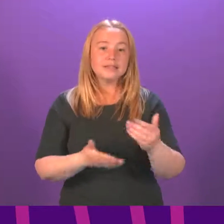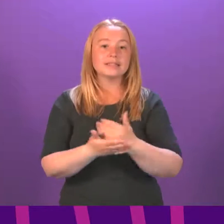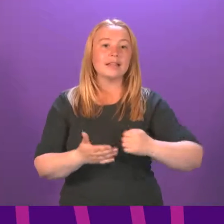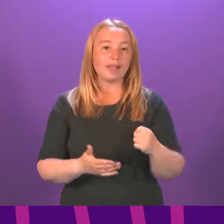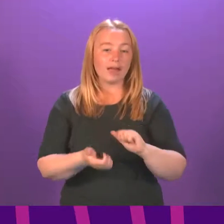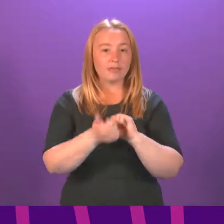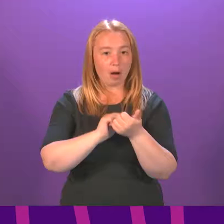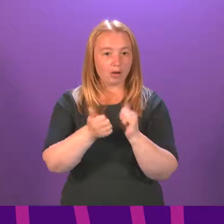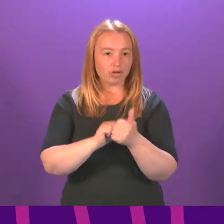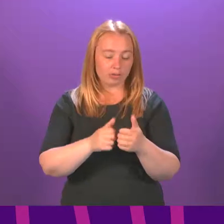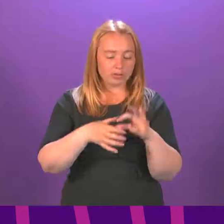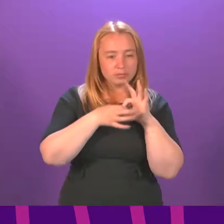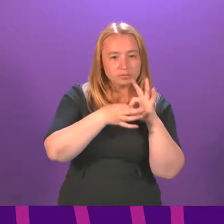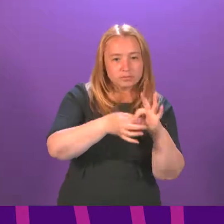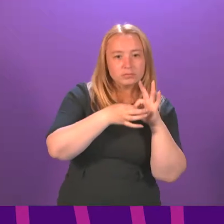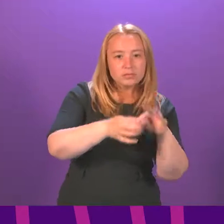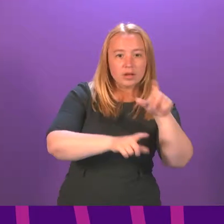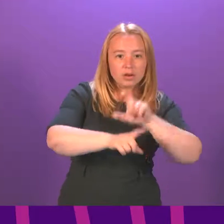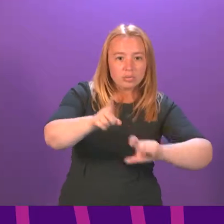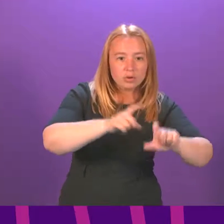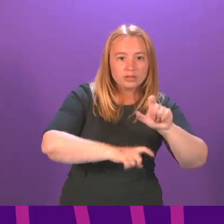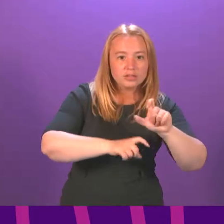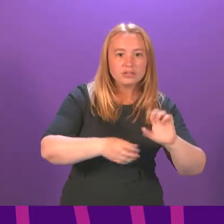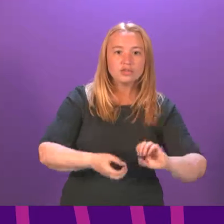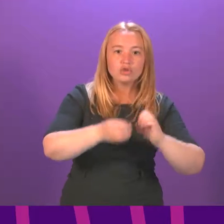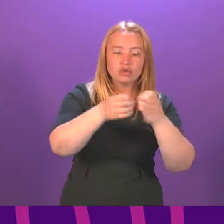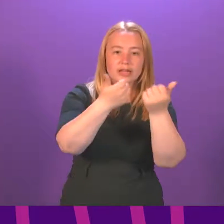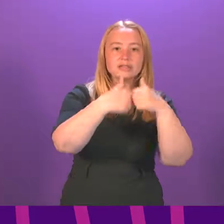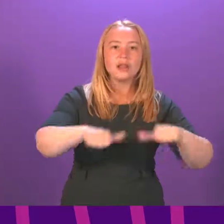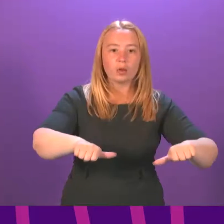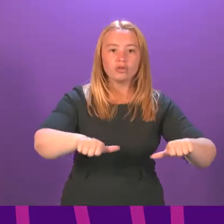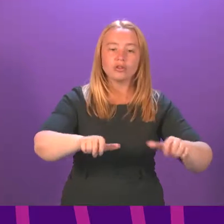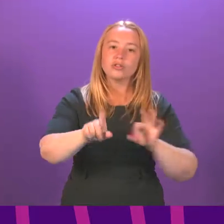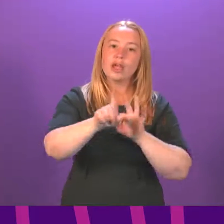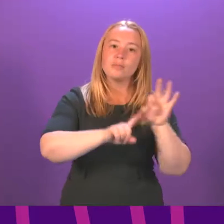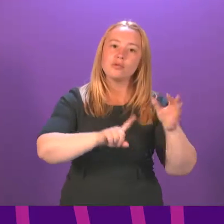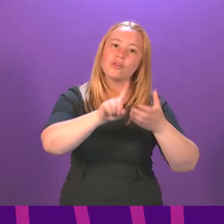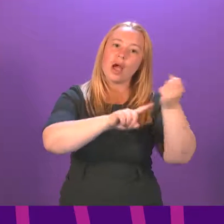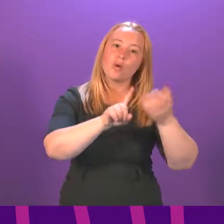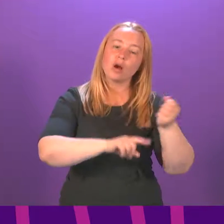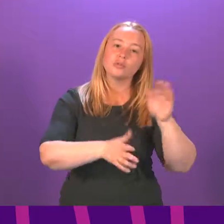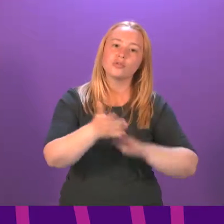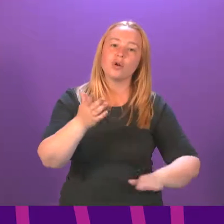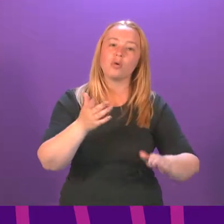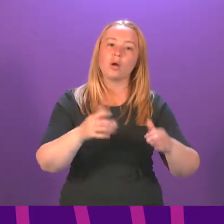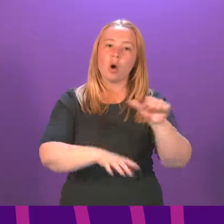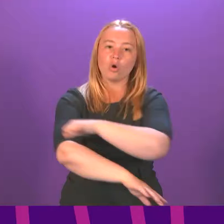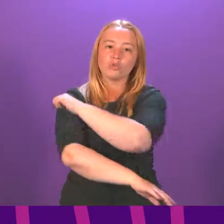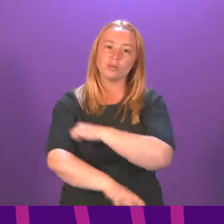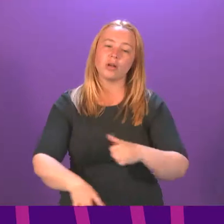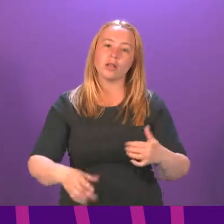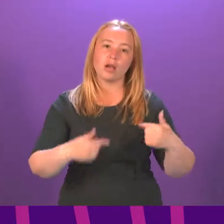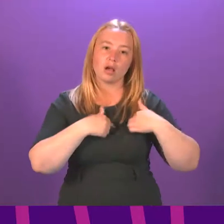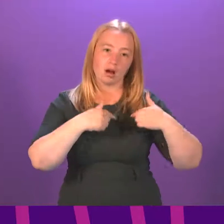partnership continues to work really closely with communities to co-create solutions to improve outcomes from hospital cardiac arrest across Scotland.